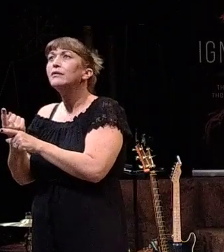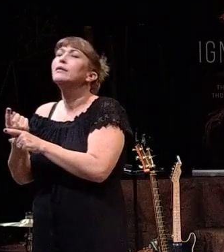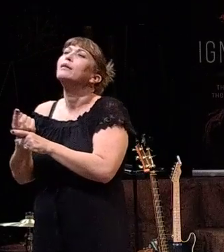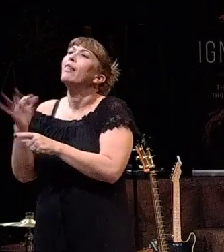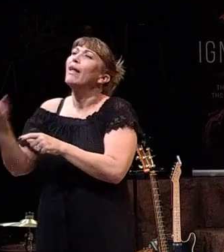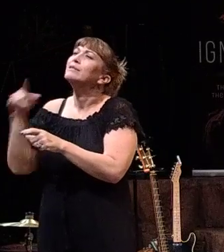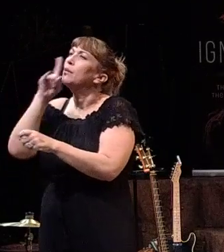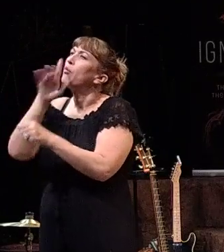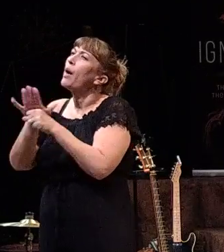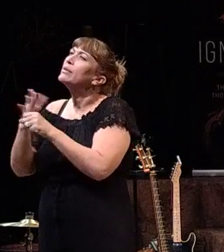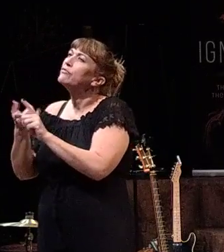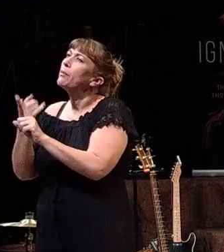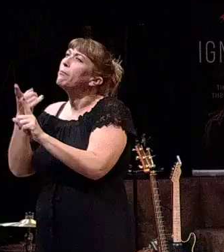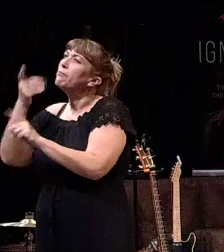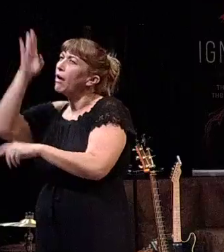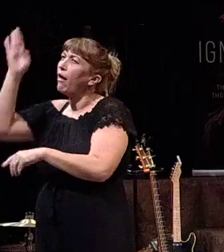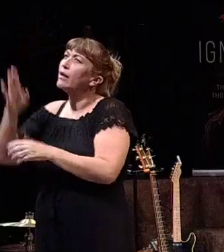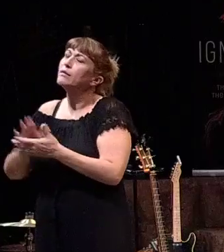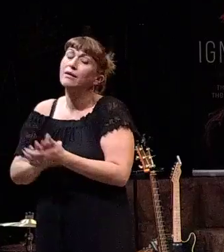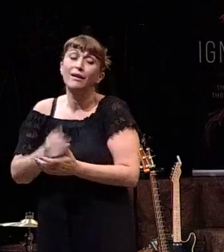In Galatians 5, verse 24,